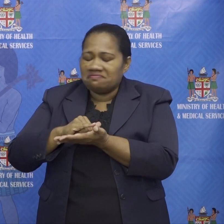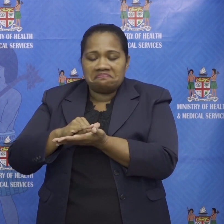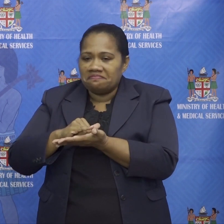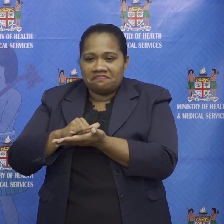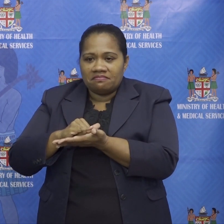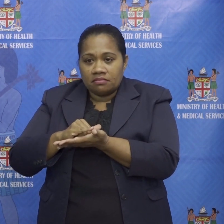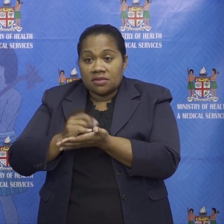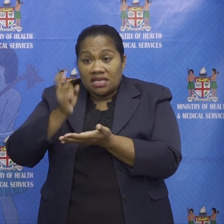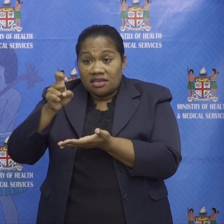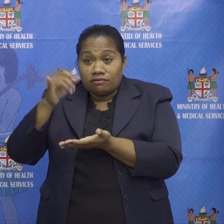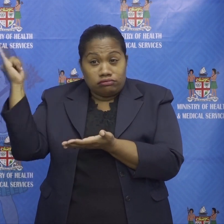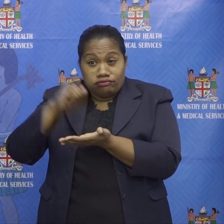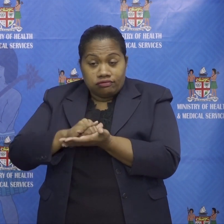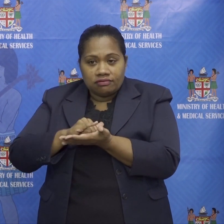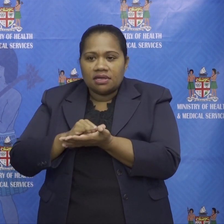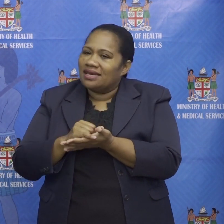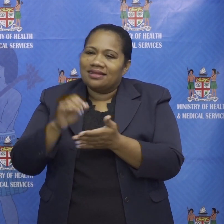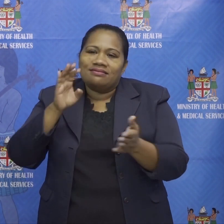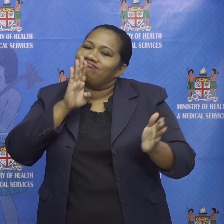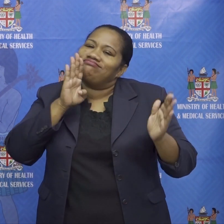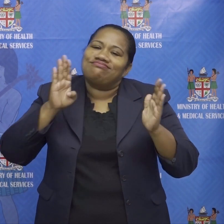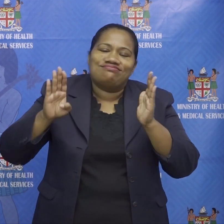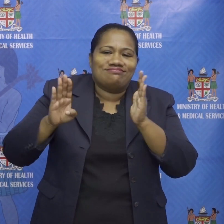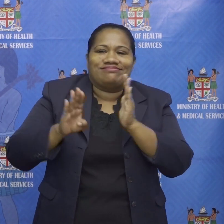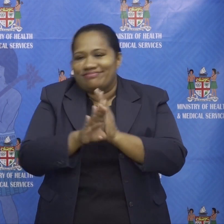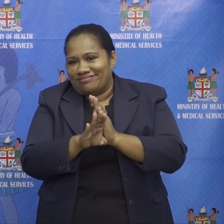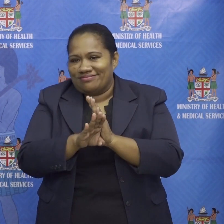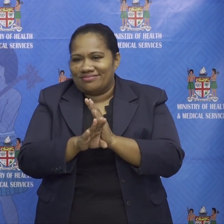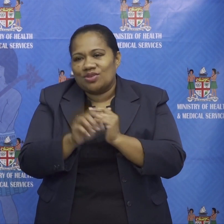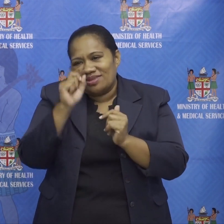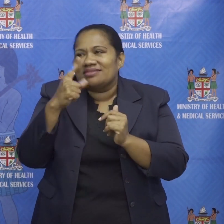flight coming in it'll have to be a private chartered flight that we understand where it come from